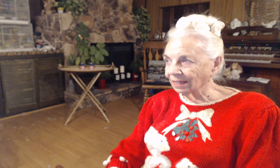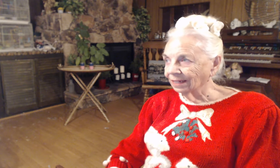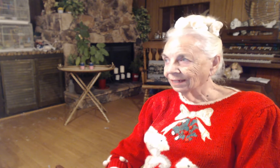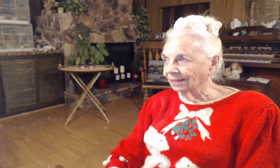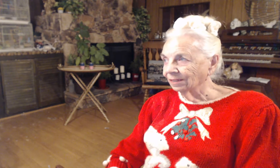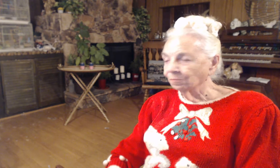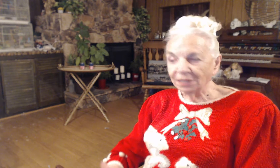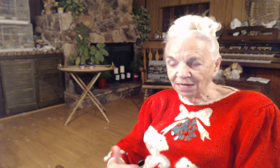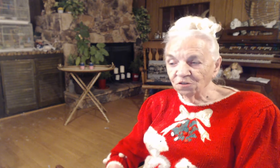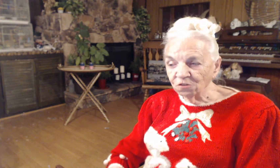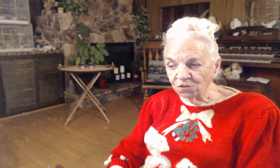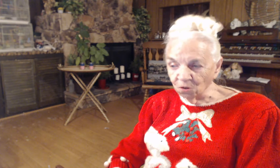But angels don't.